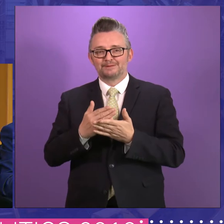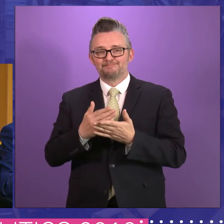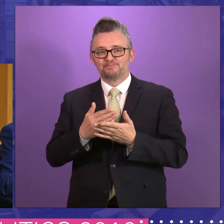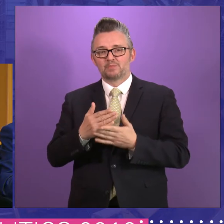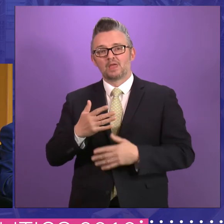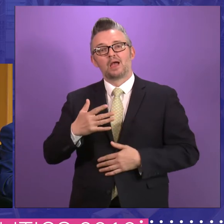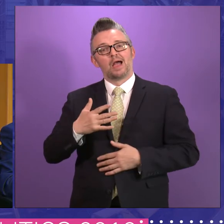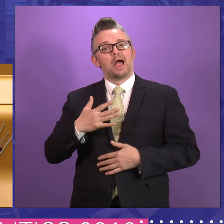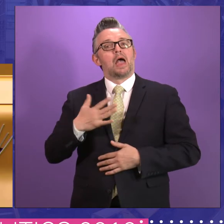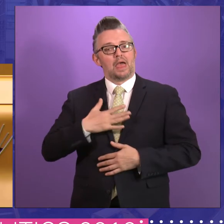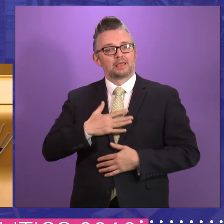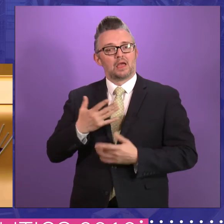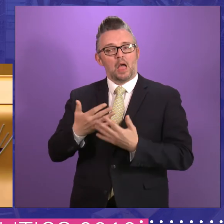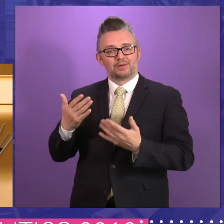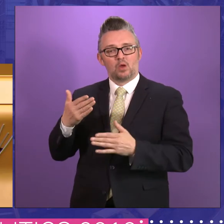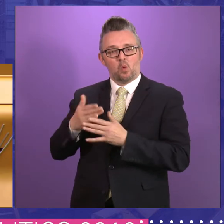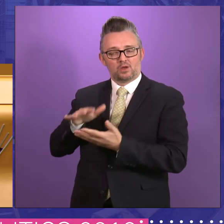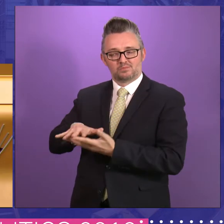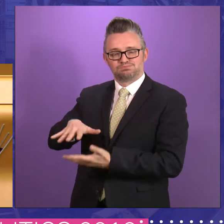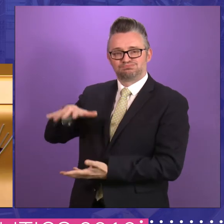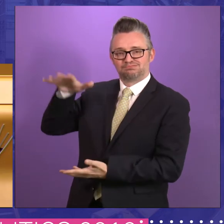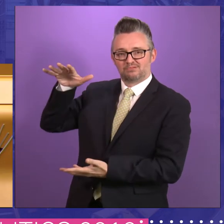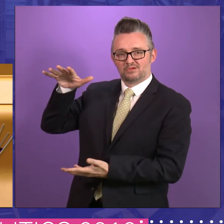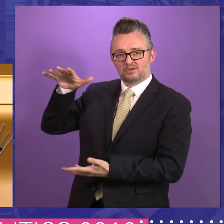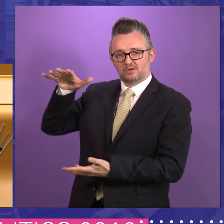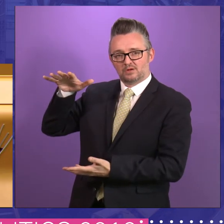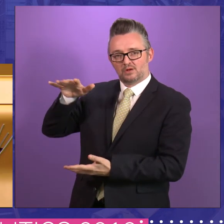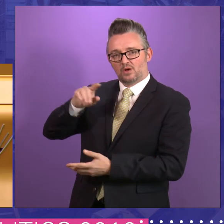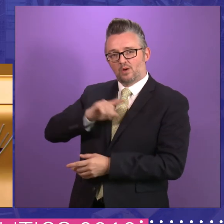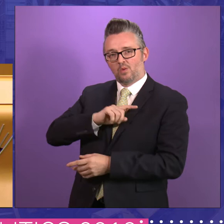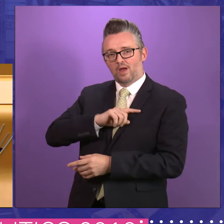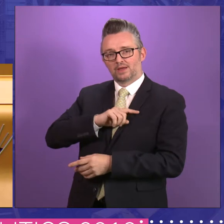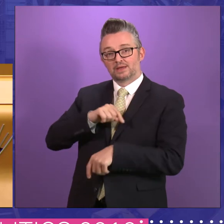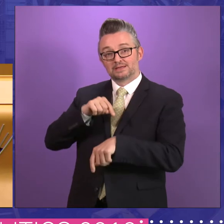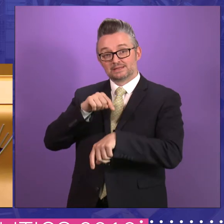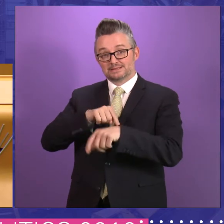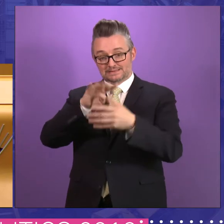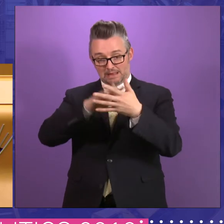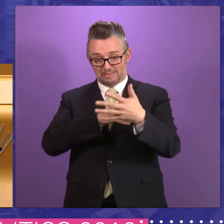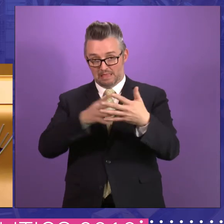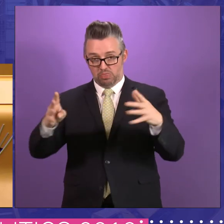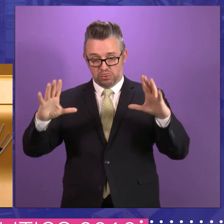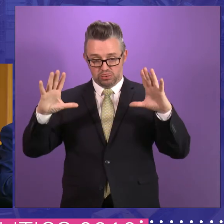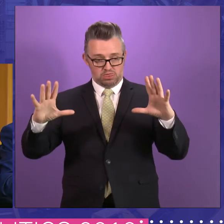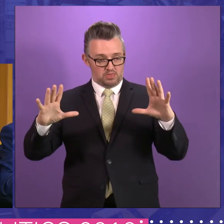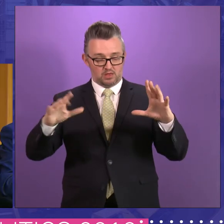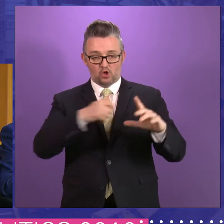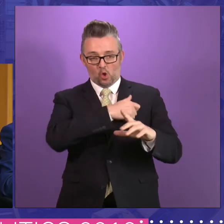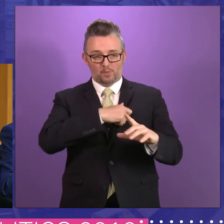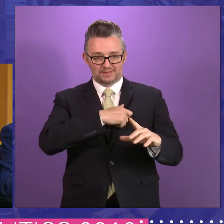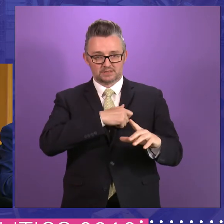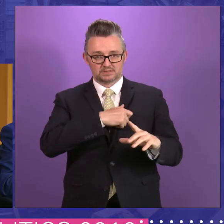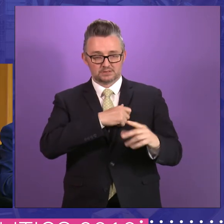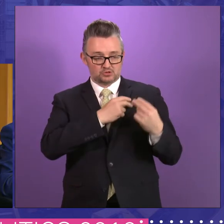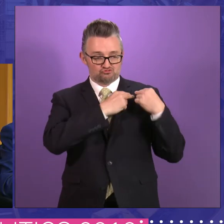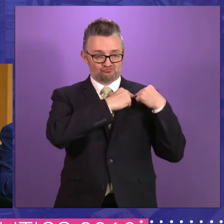the number of pieces of legislation, because it makes the timetable of the committees, their